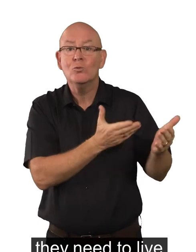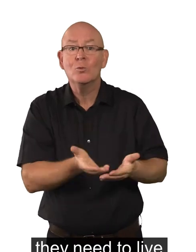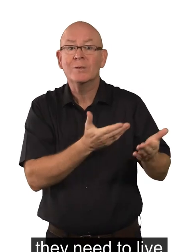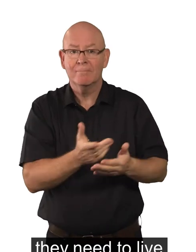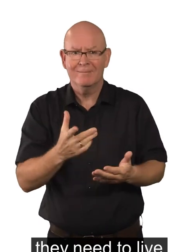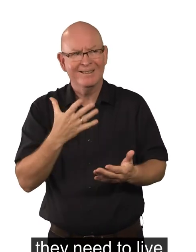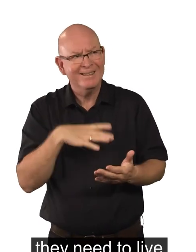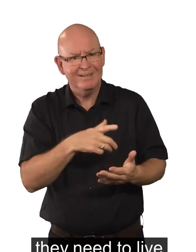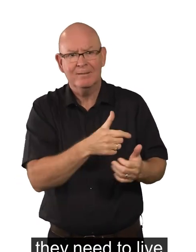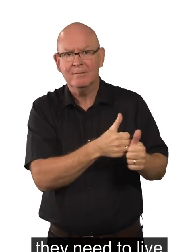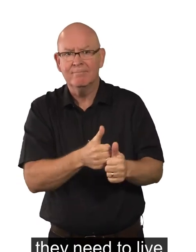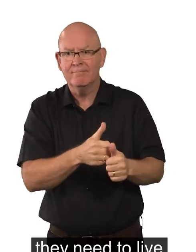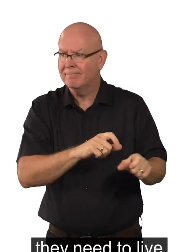to live the way they want to.